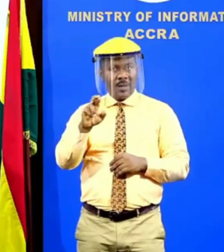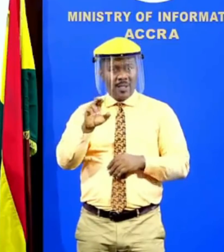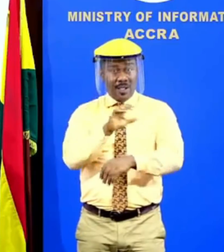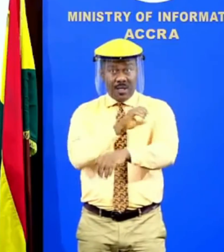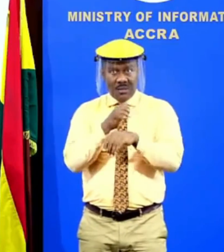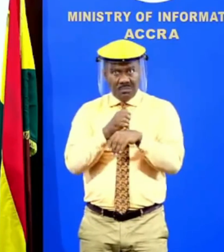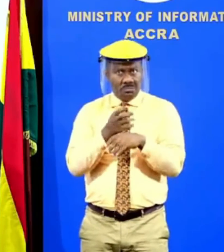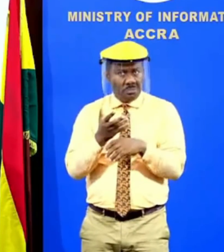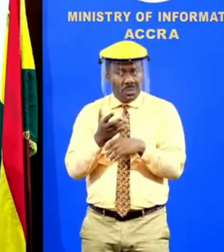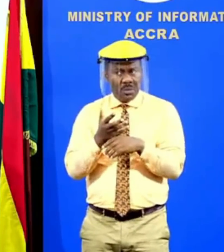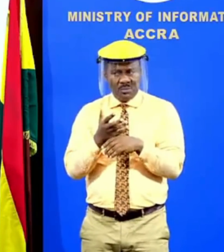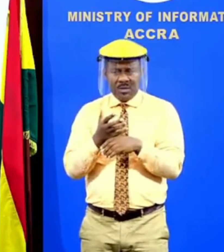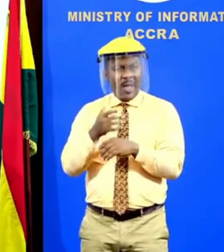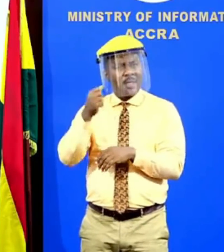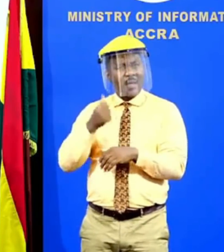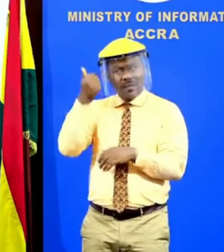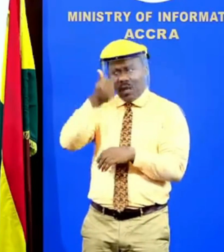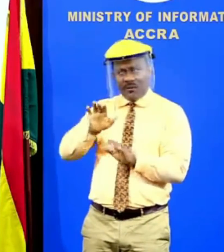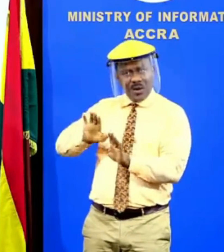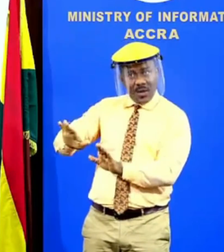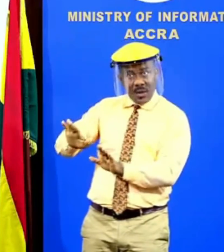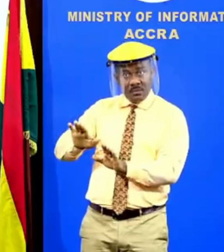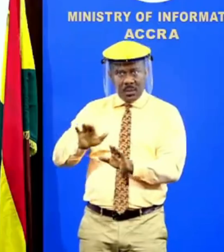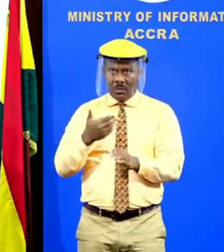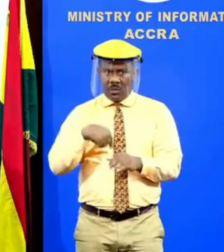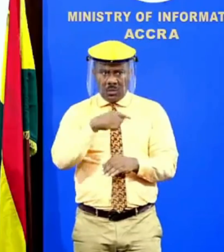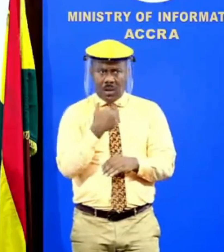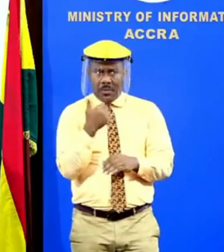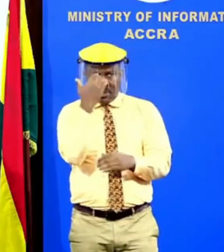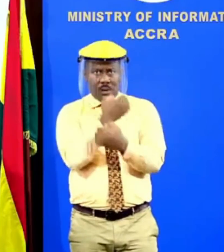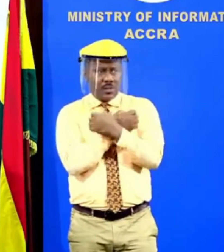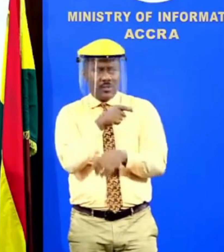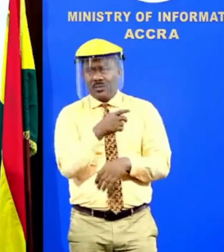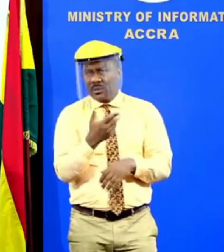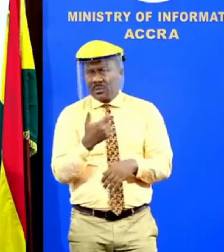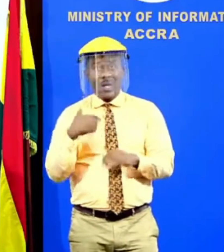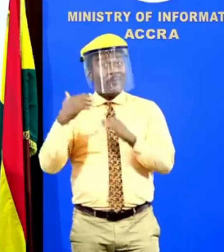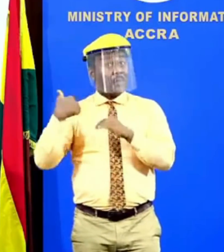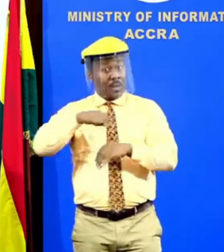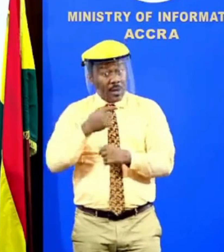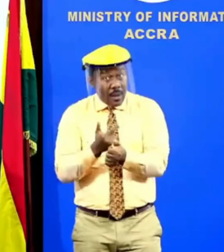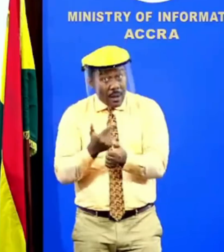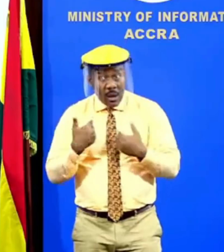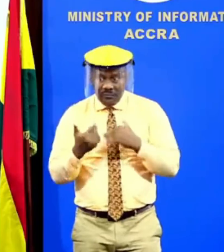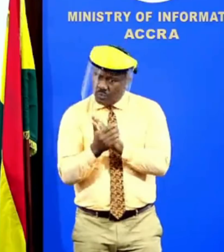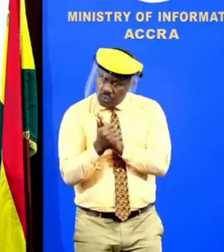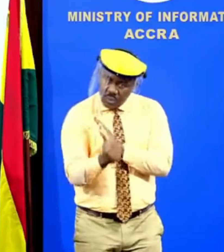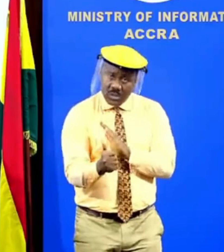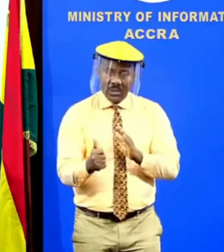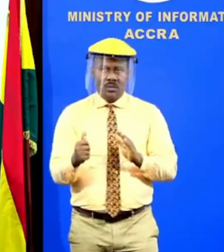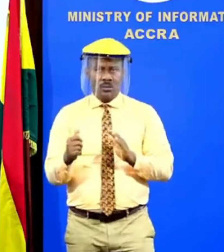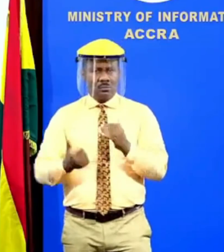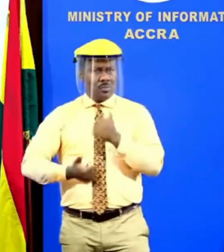we were even first before Egypt. And we have dealt with nuclear energy, we have a lot of expertise in that area, a lot of